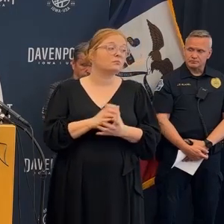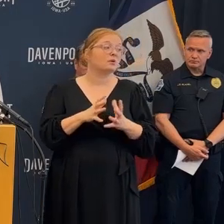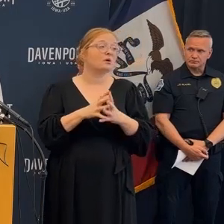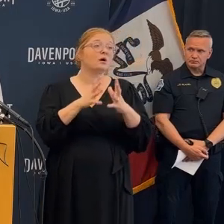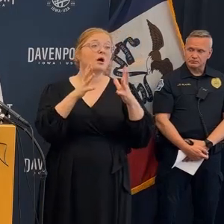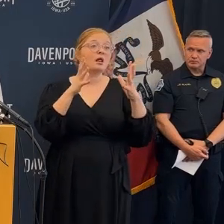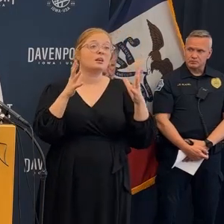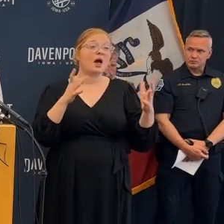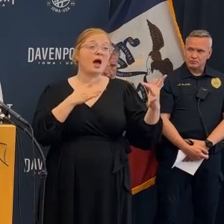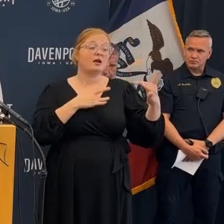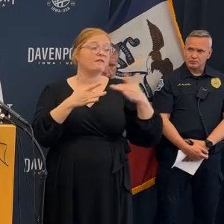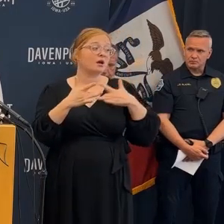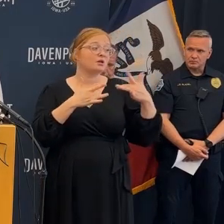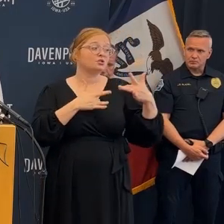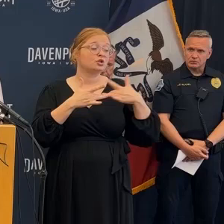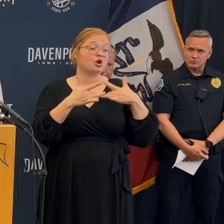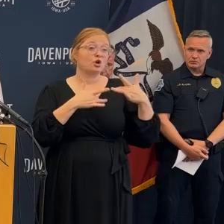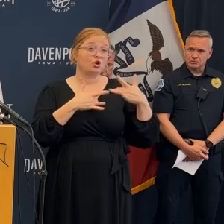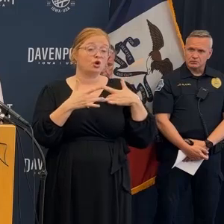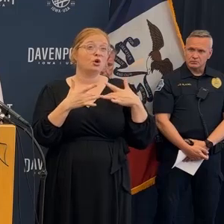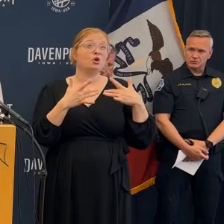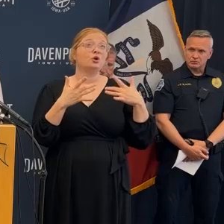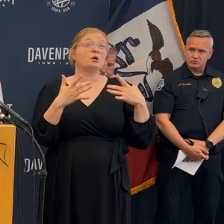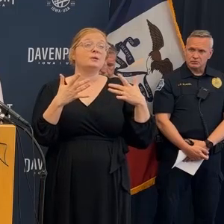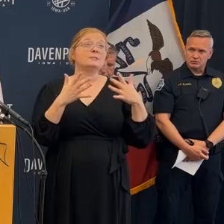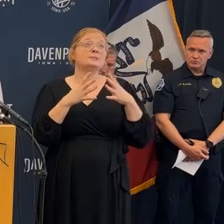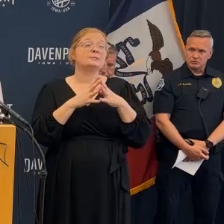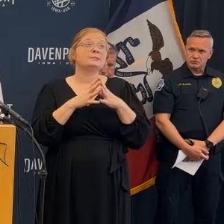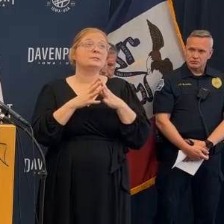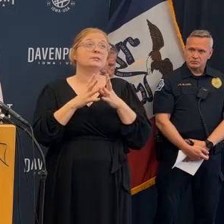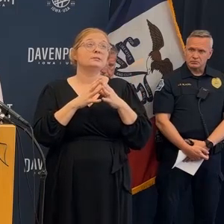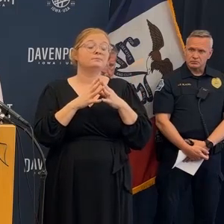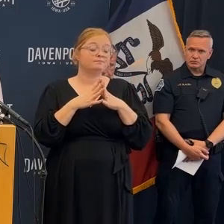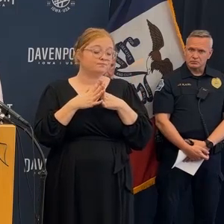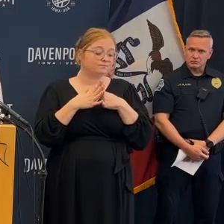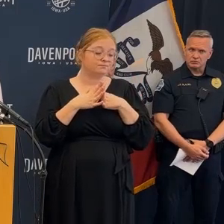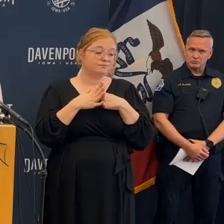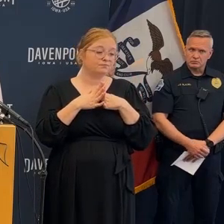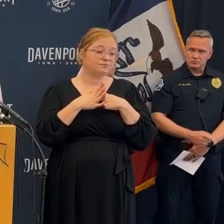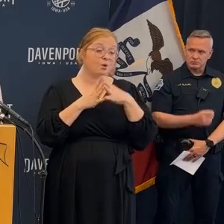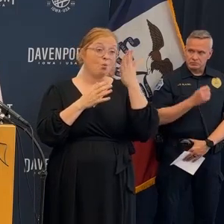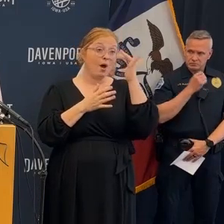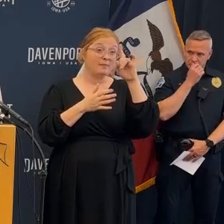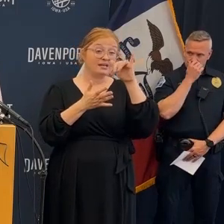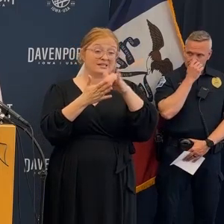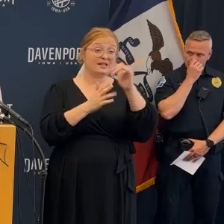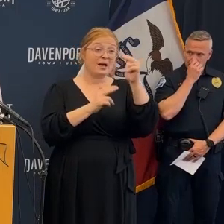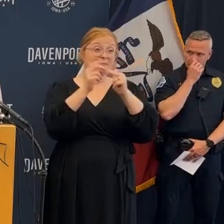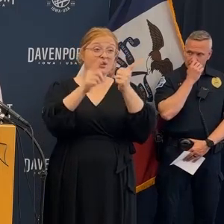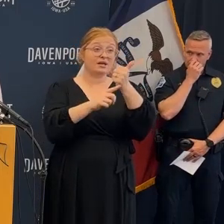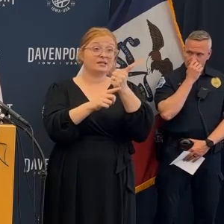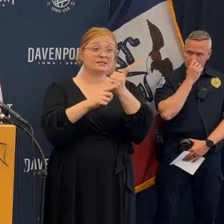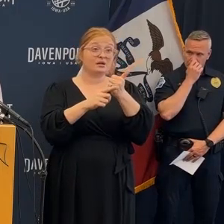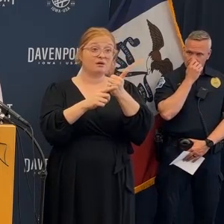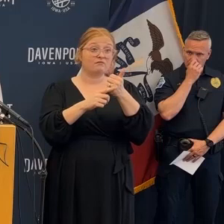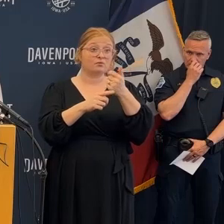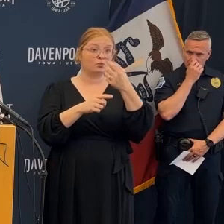probably in the area of the debris pile which unfortunately is the area of concern with respect to victims